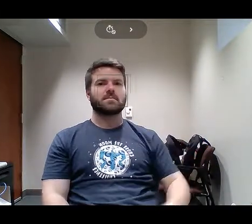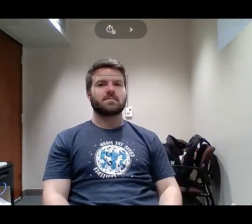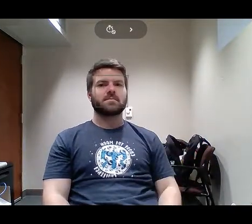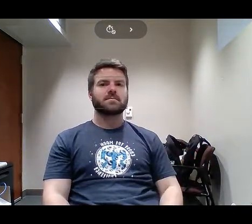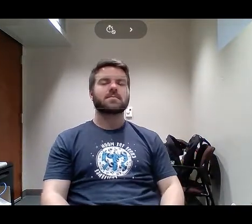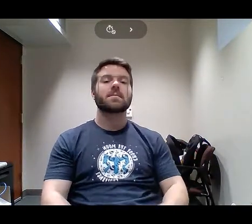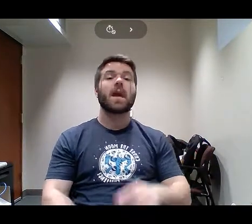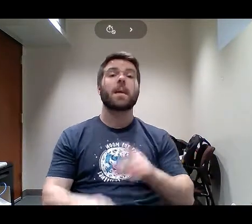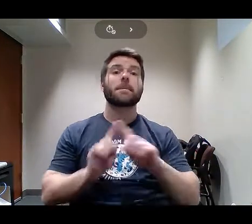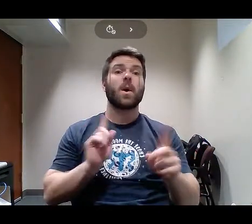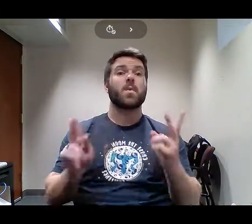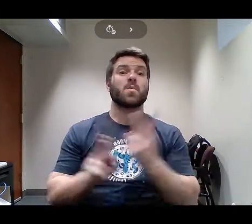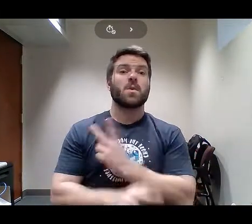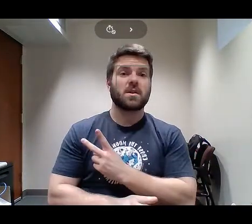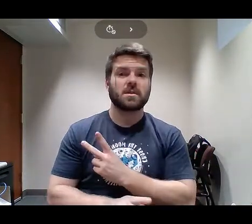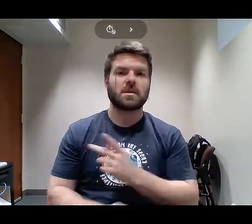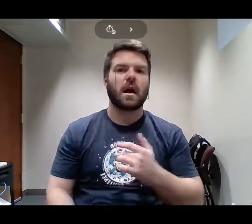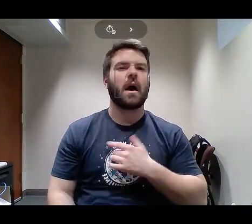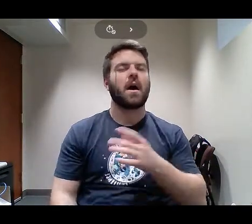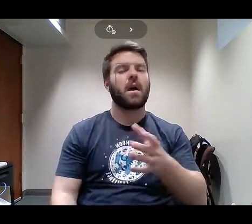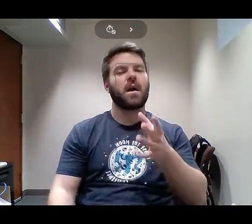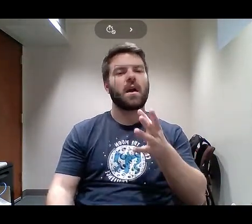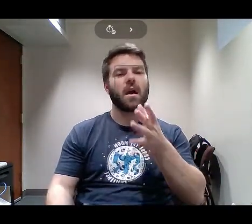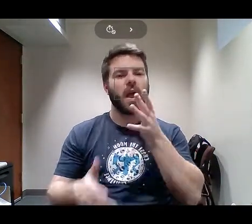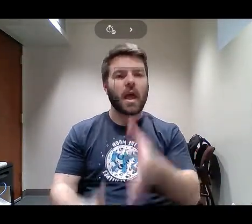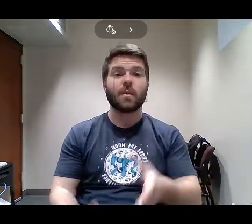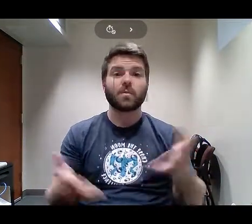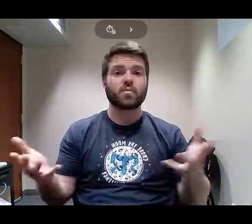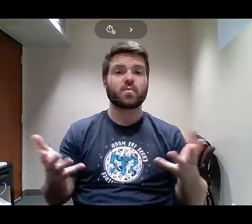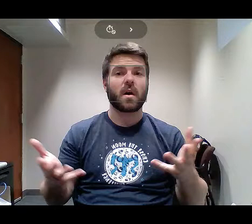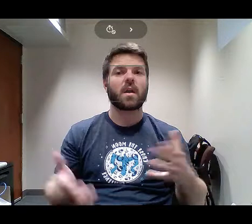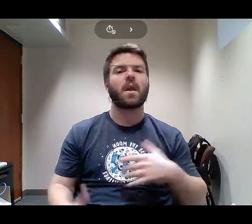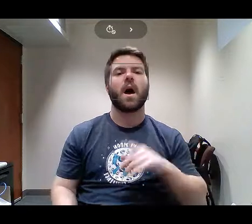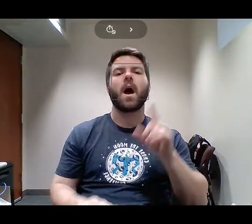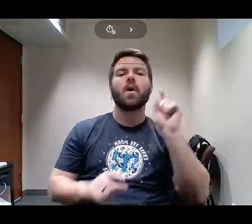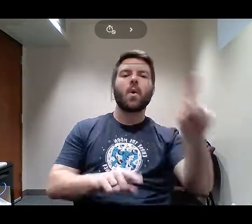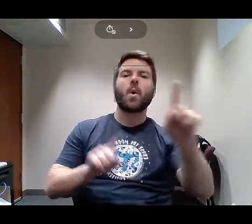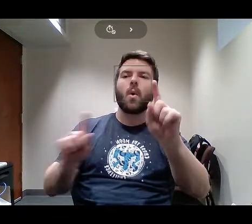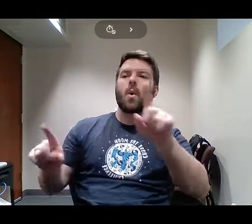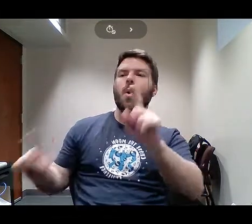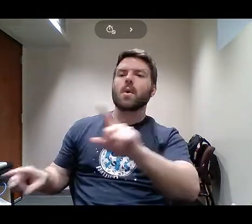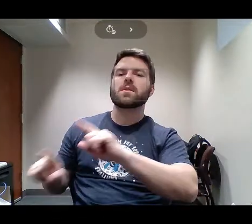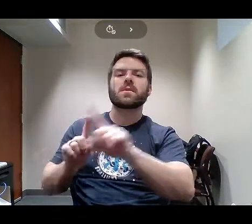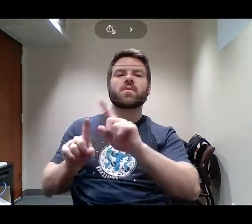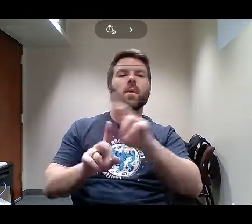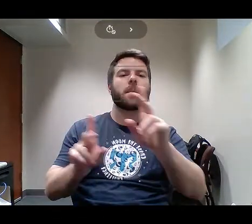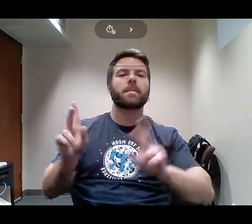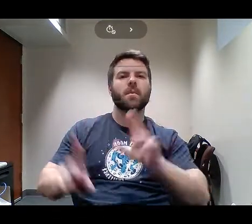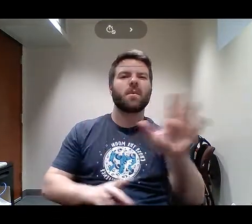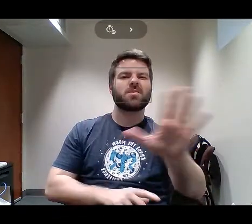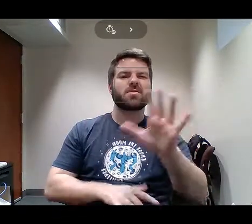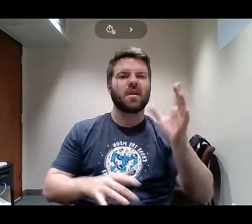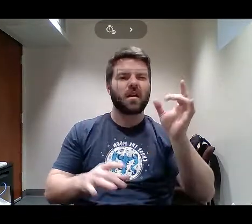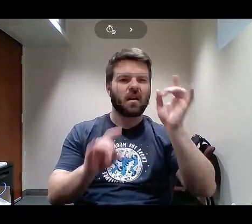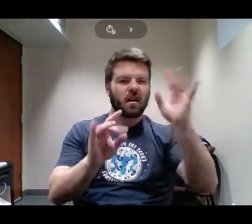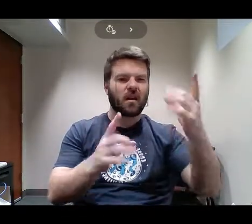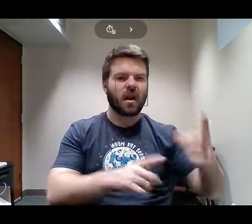on other people's tragedies as a part of my daily duty. Knowing that I was just expected to observe when everything